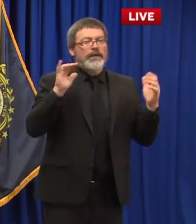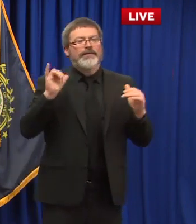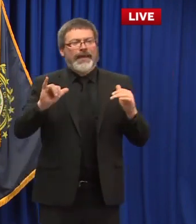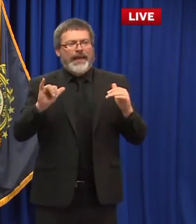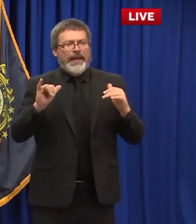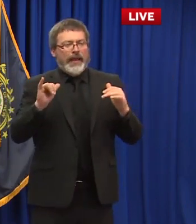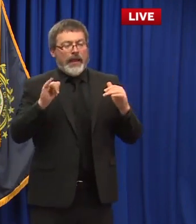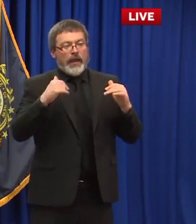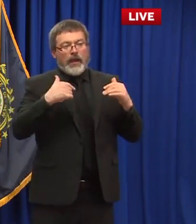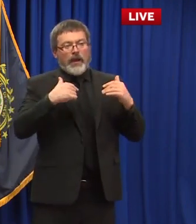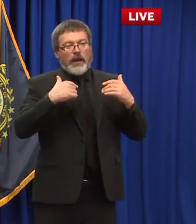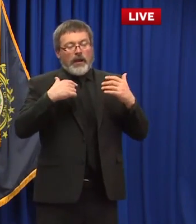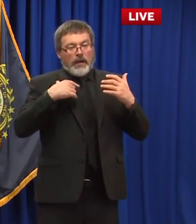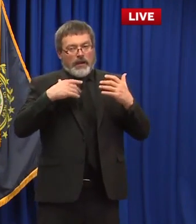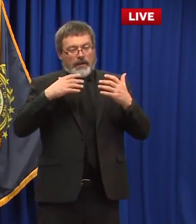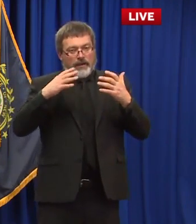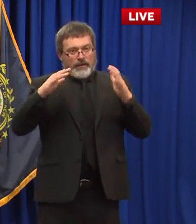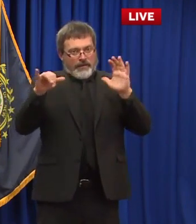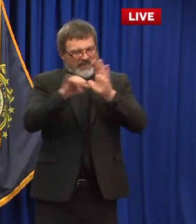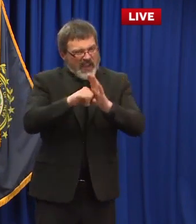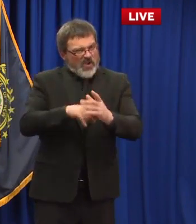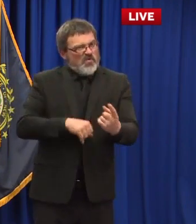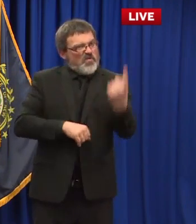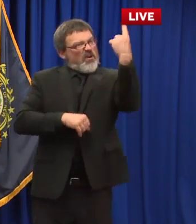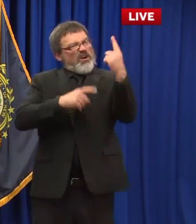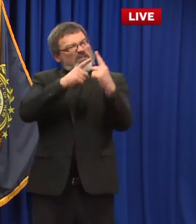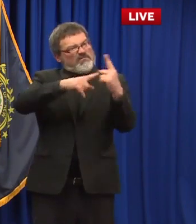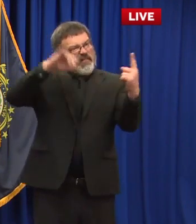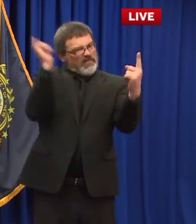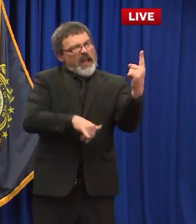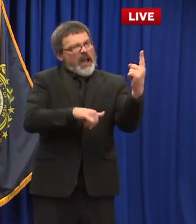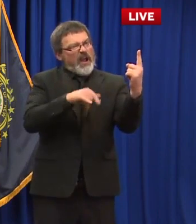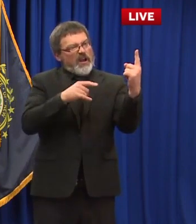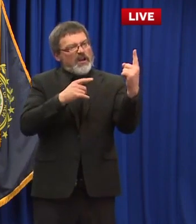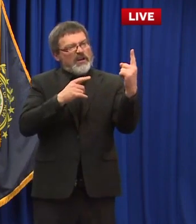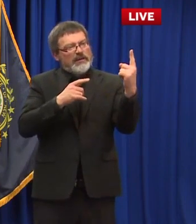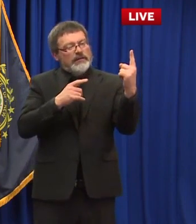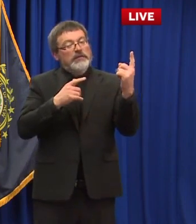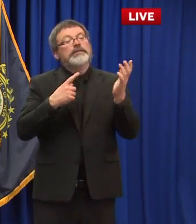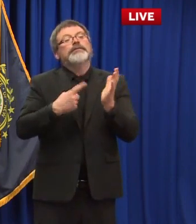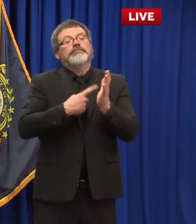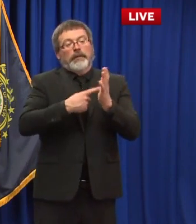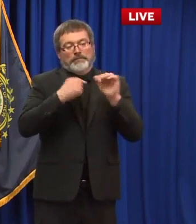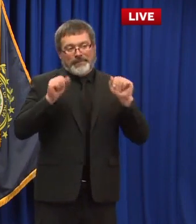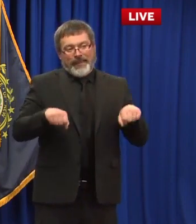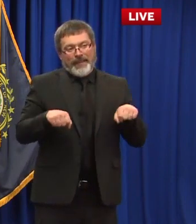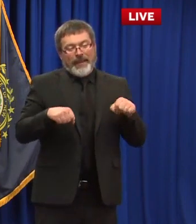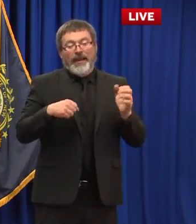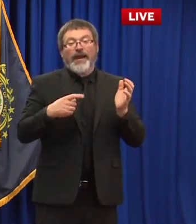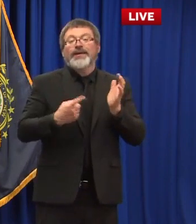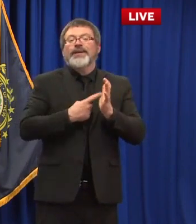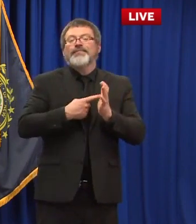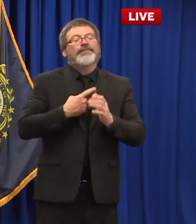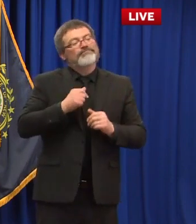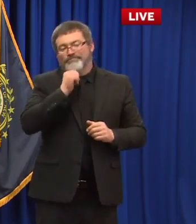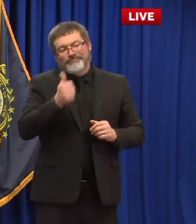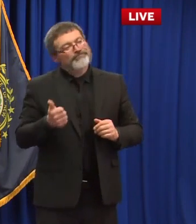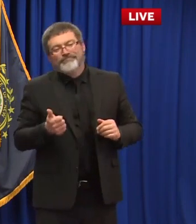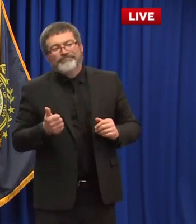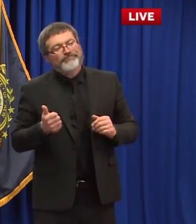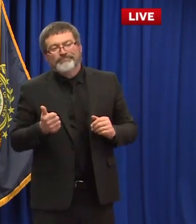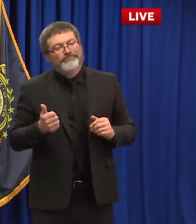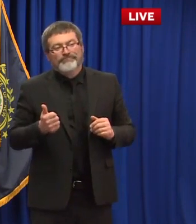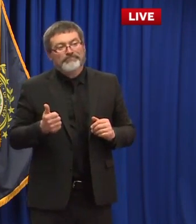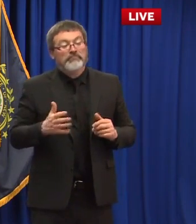is happening at a business or certainly household family members when you see cookouts things like that happening